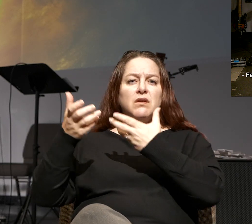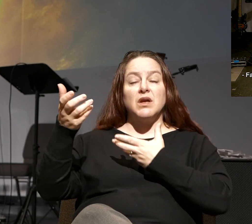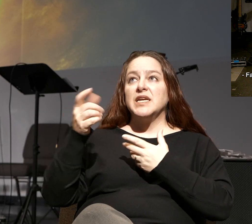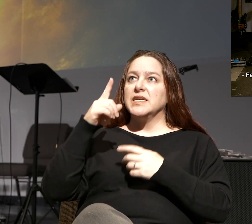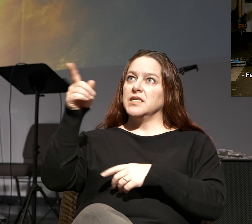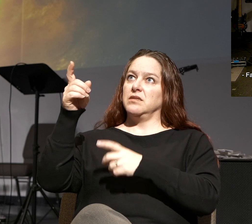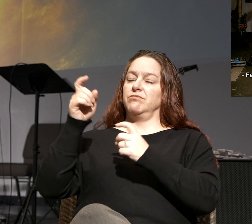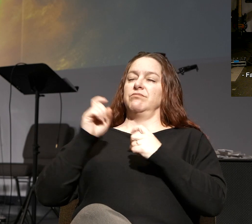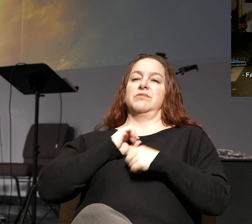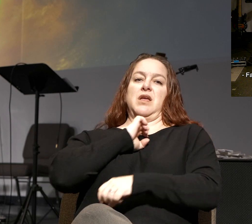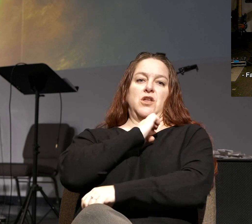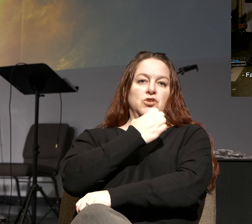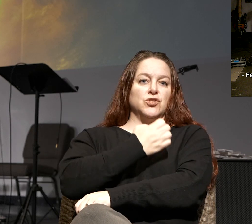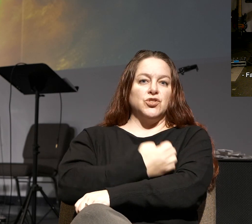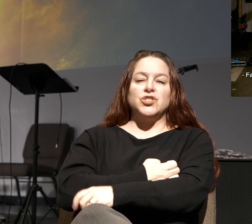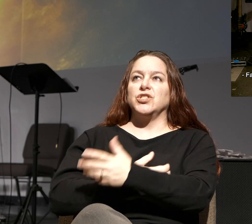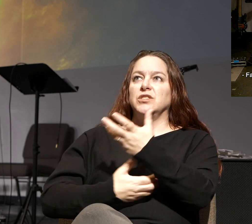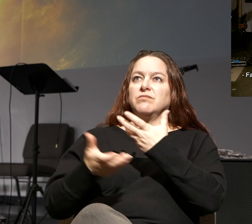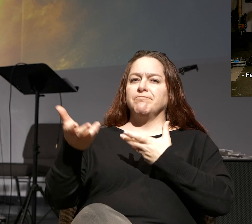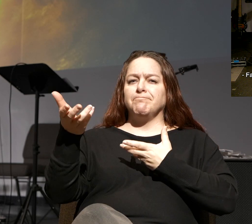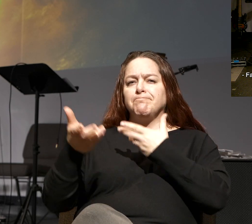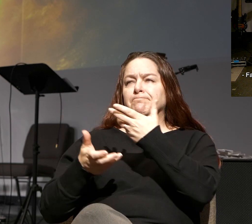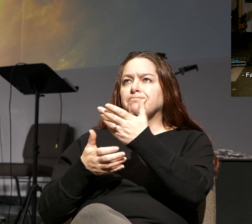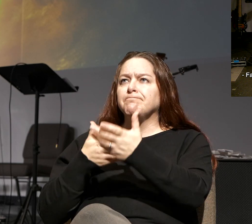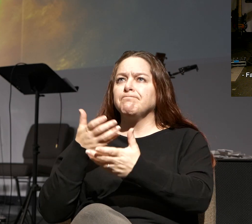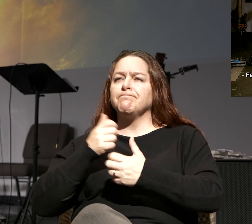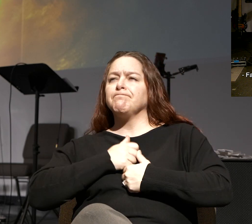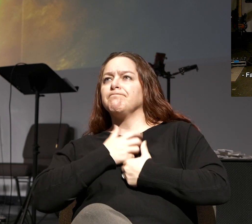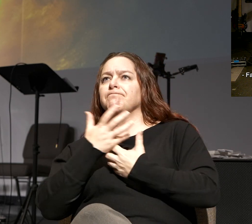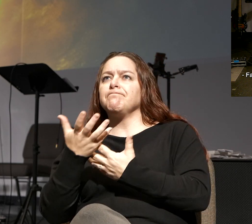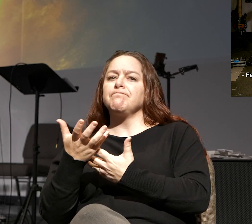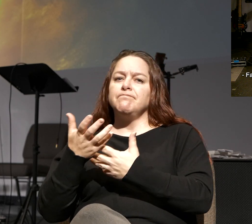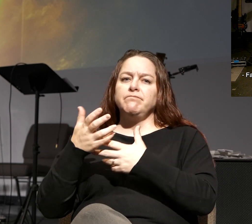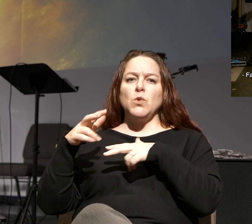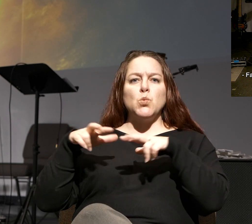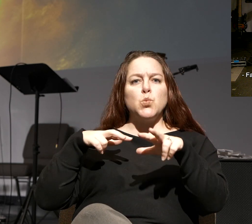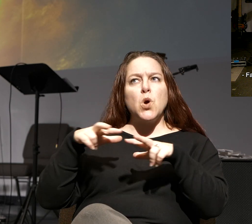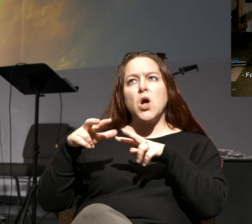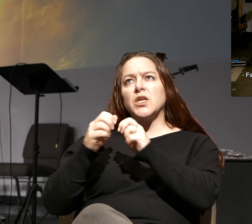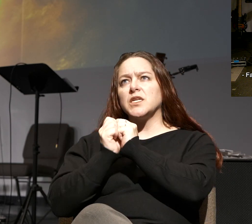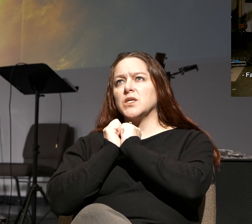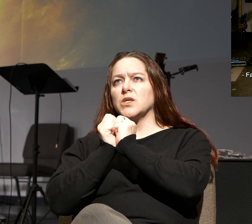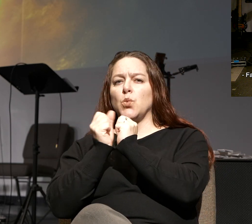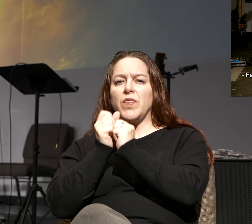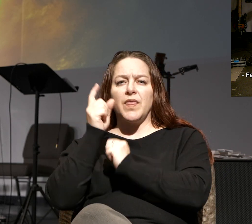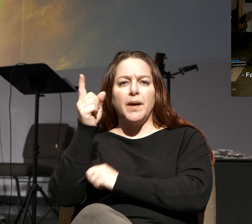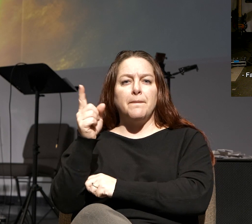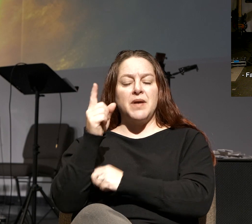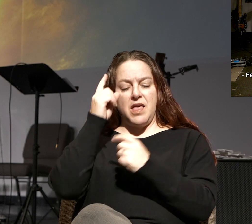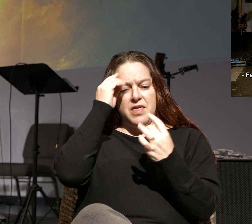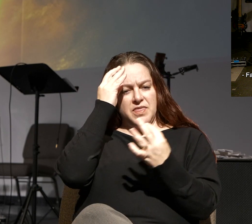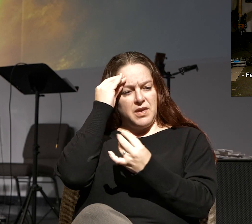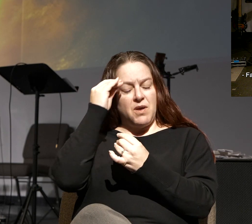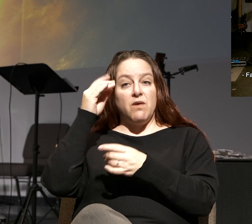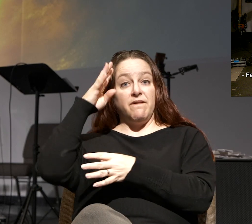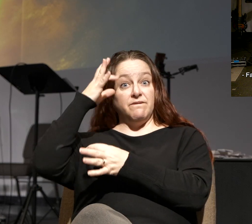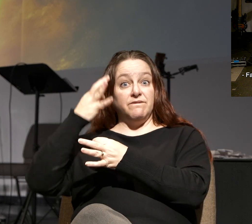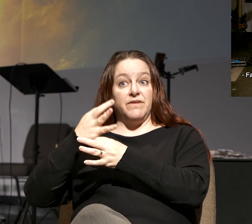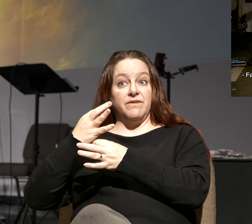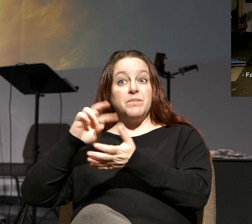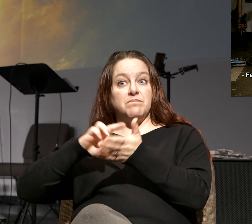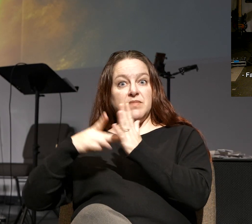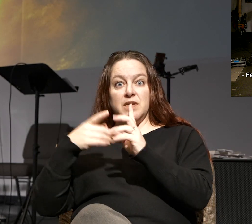He's energizing me as I'm talking to Him and walking with Him. And so I think out the implications. Faith is a foundation.